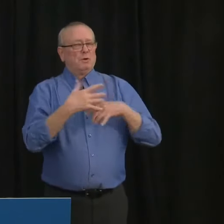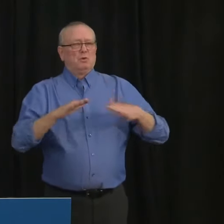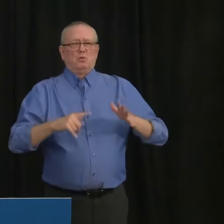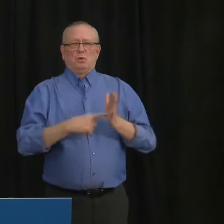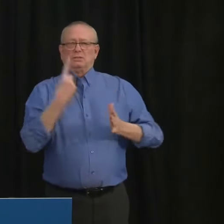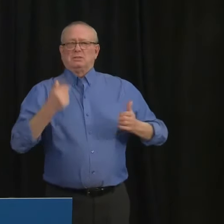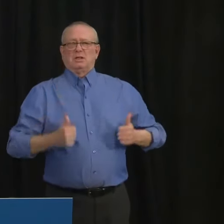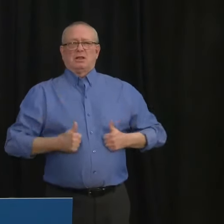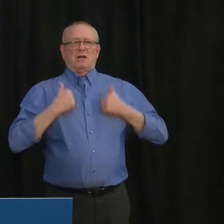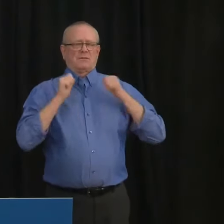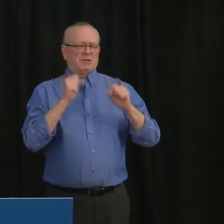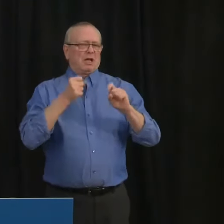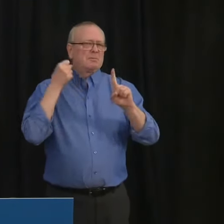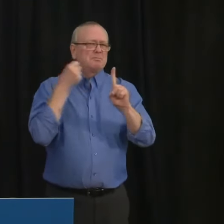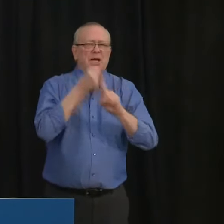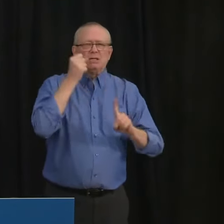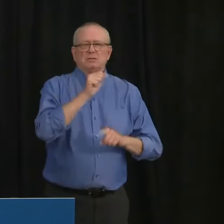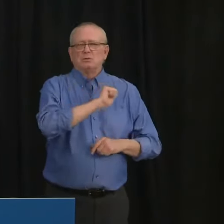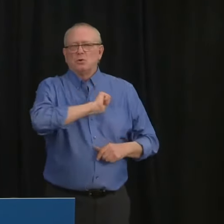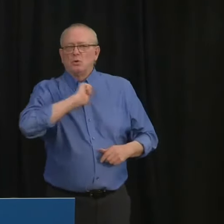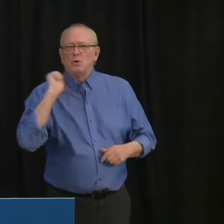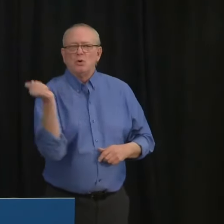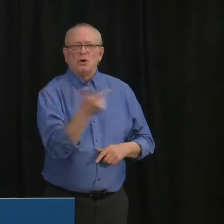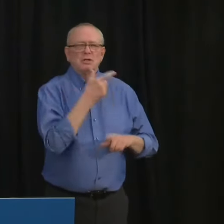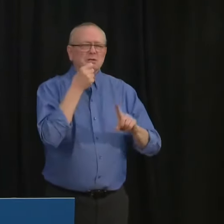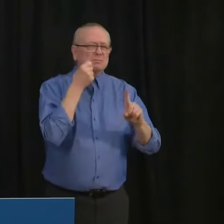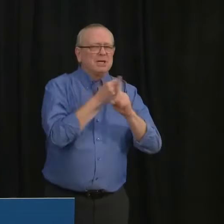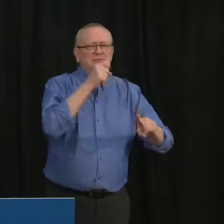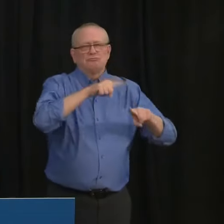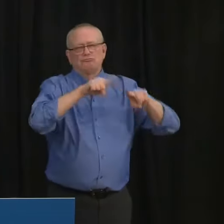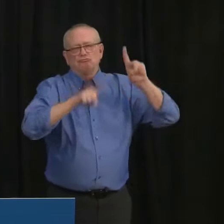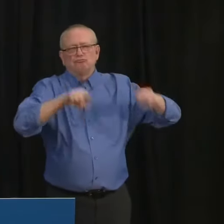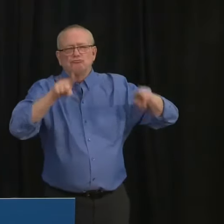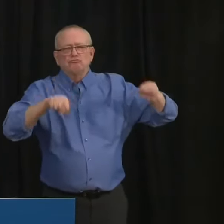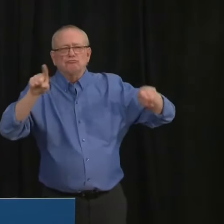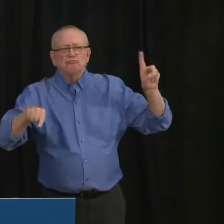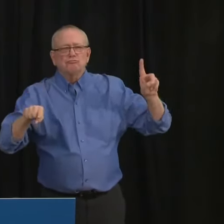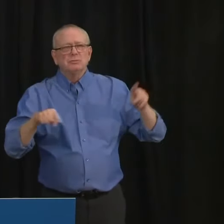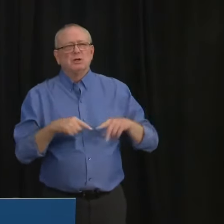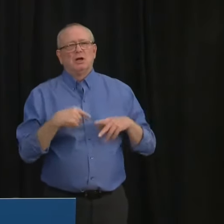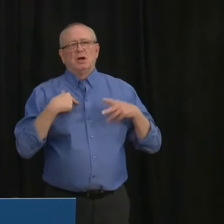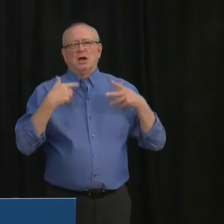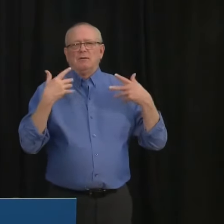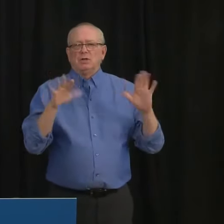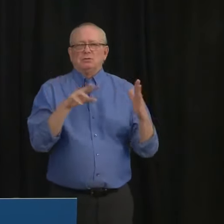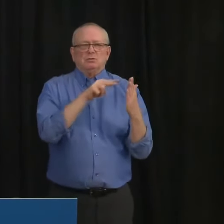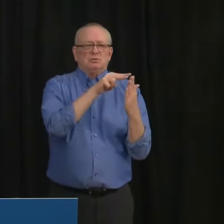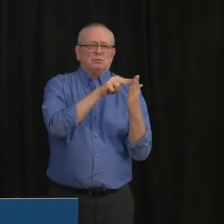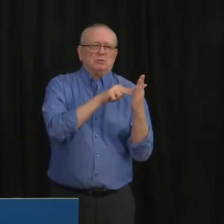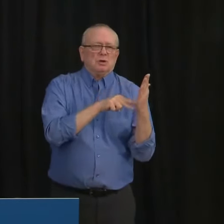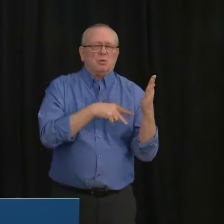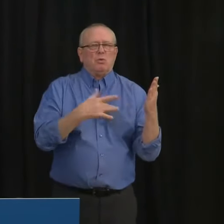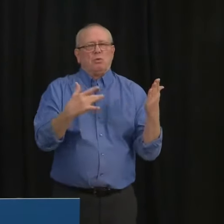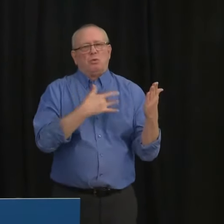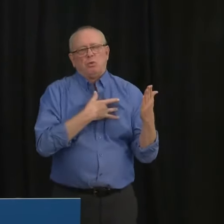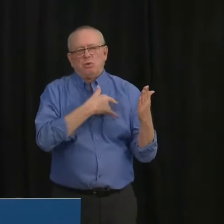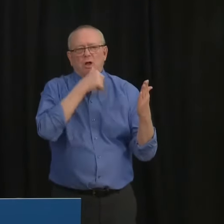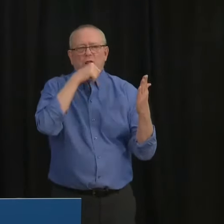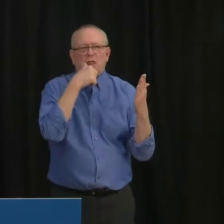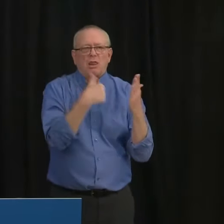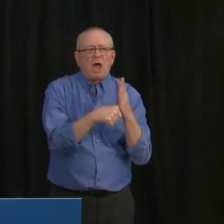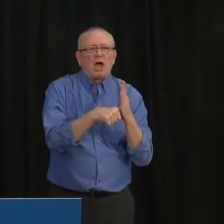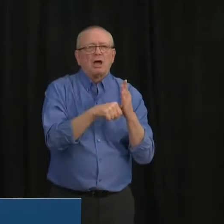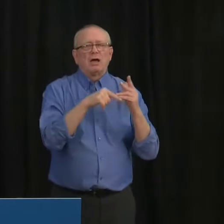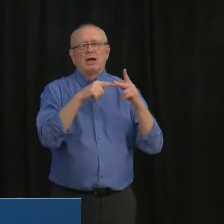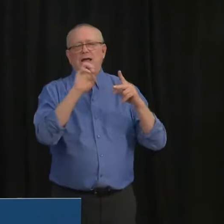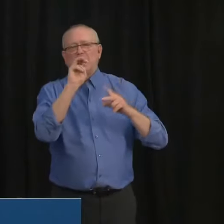one of us in many different ways. I've received heartfelt and heartbreaking letters and emails from thousands of Albertans